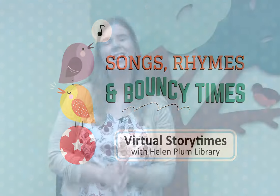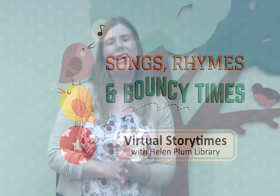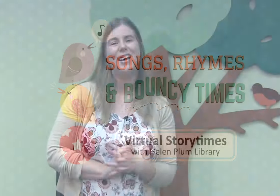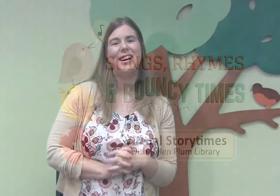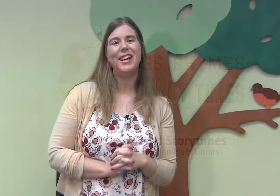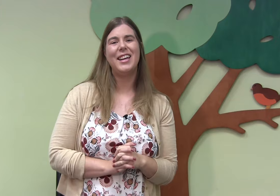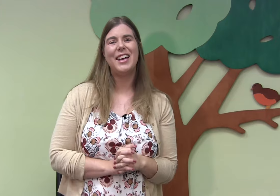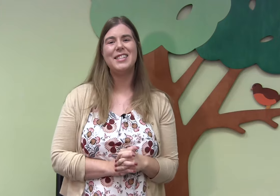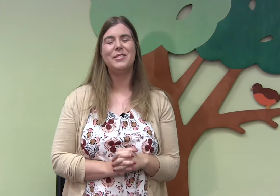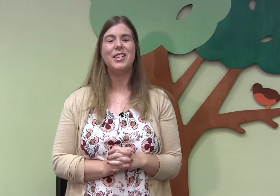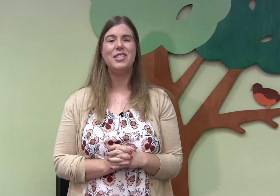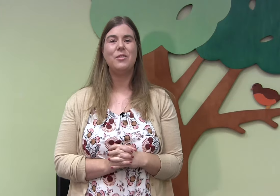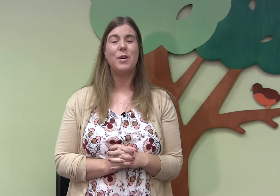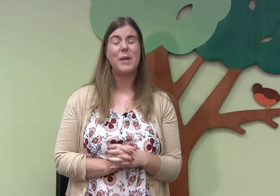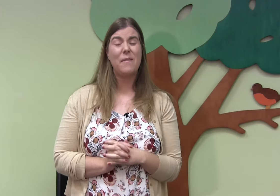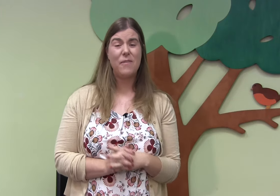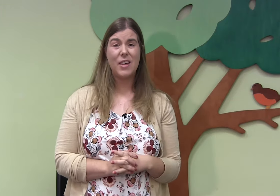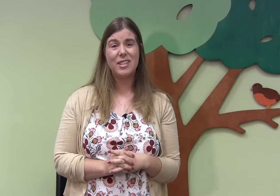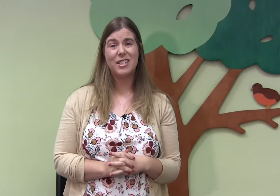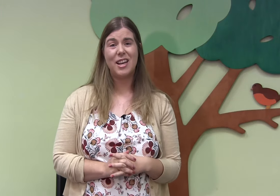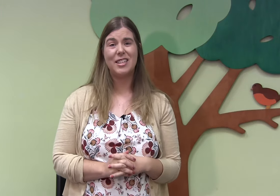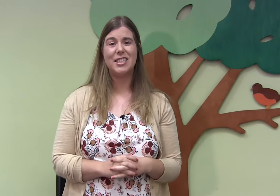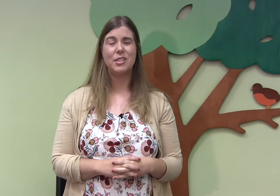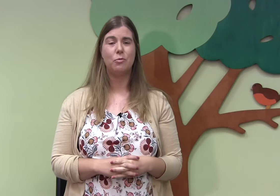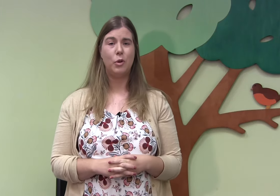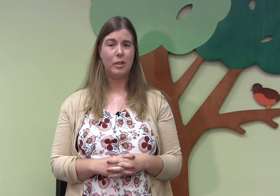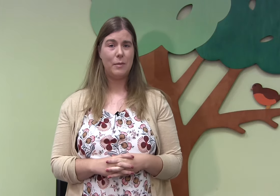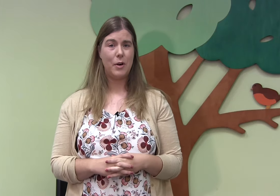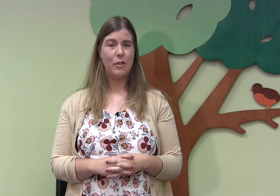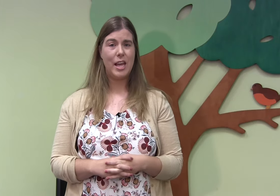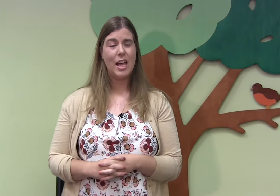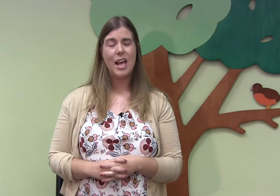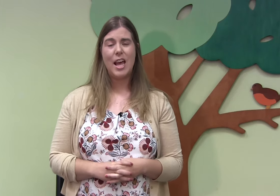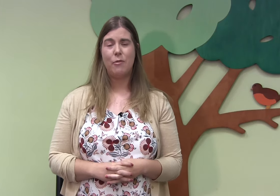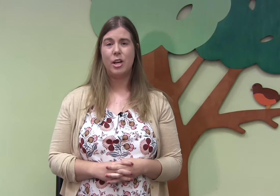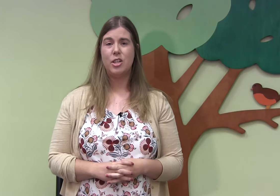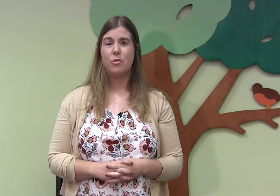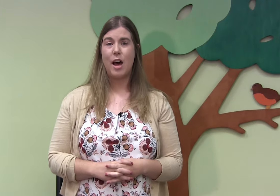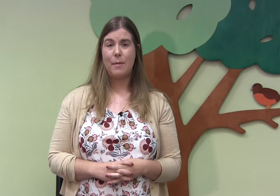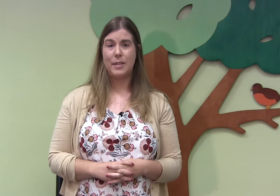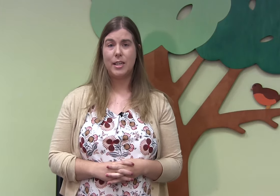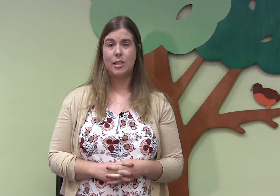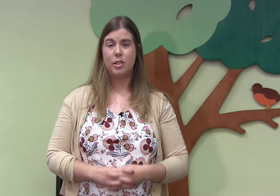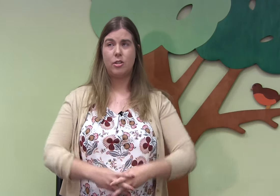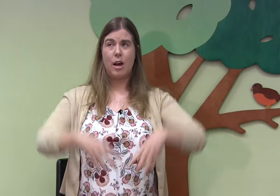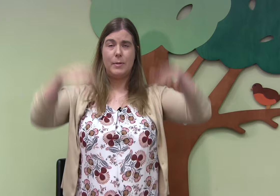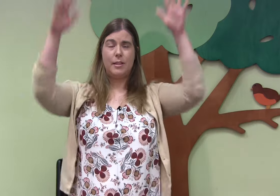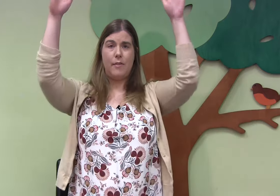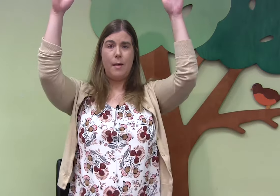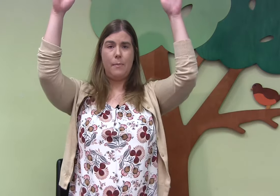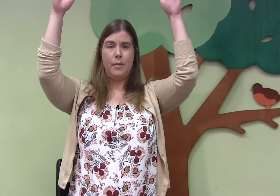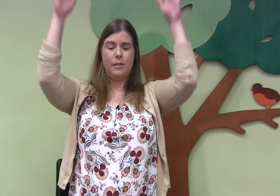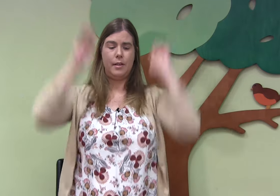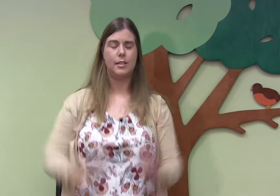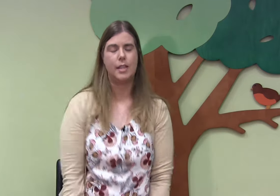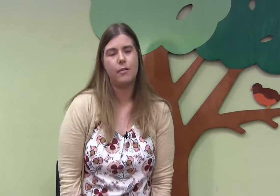all right guys we're gonna do one of my favorite songs it's roly-poly and we're gonna do opposites so opposite of up is down